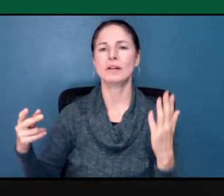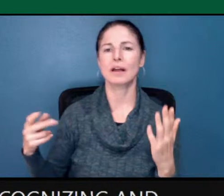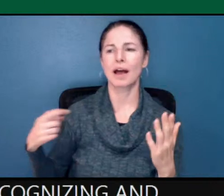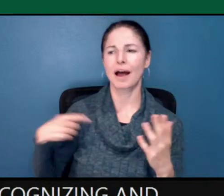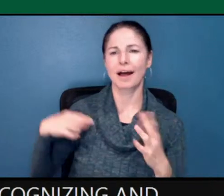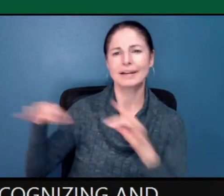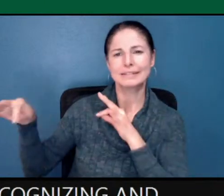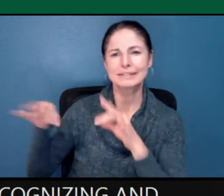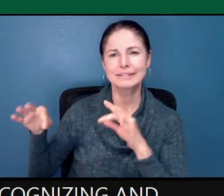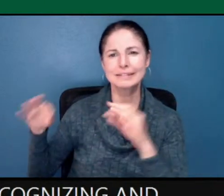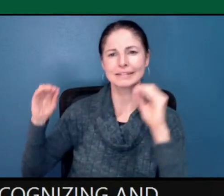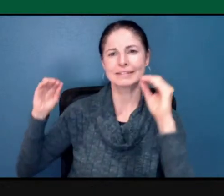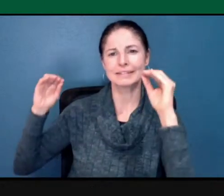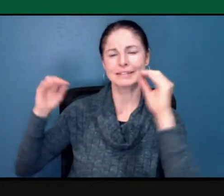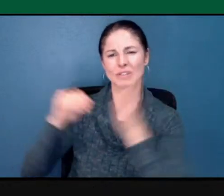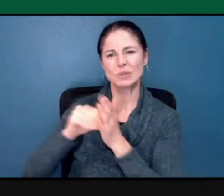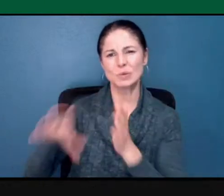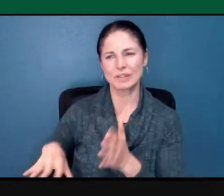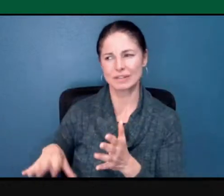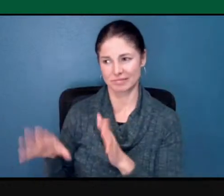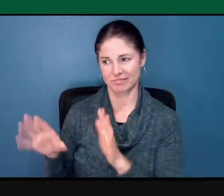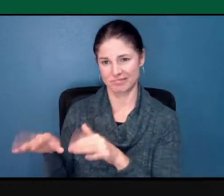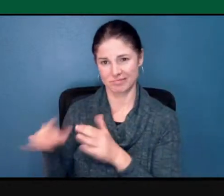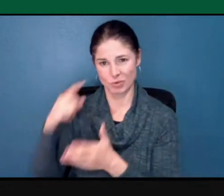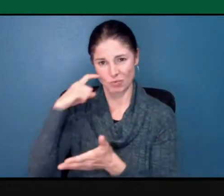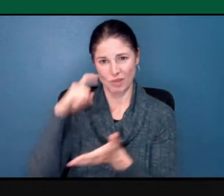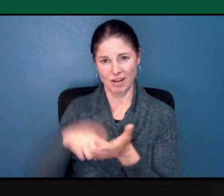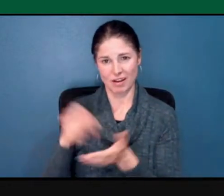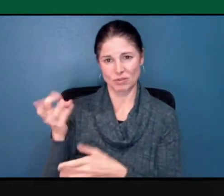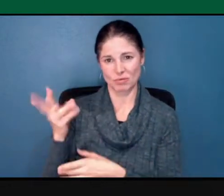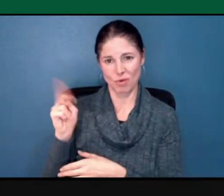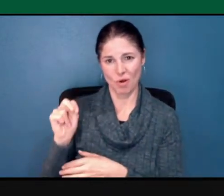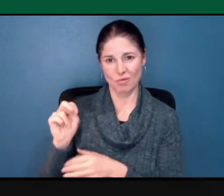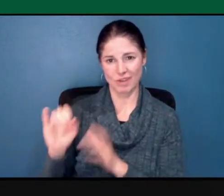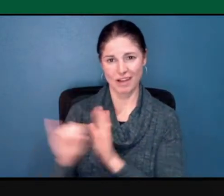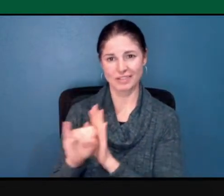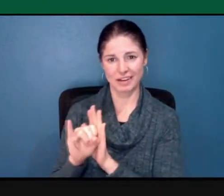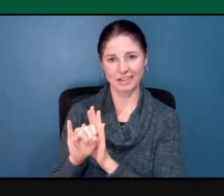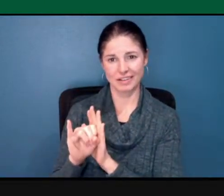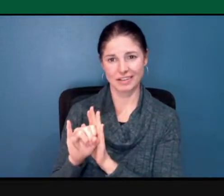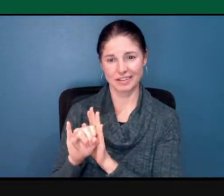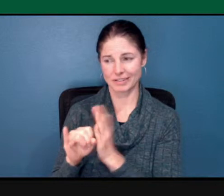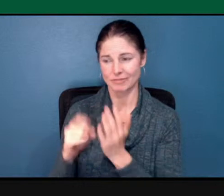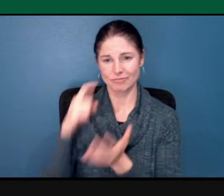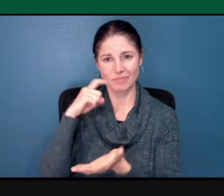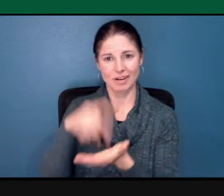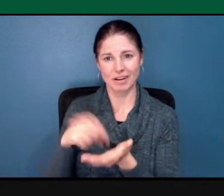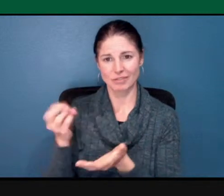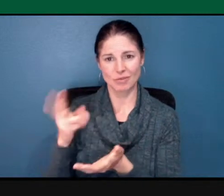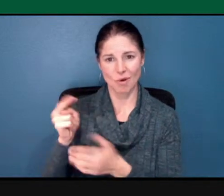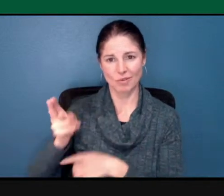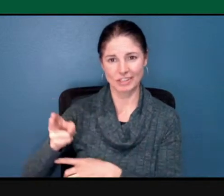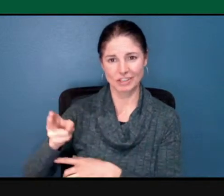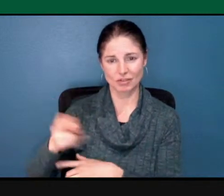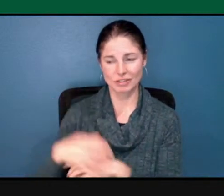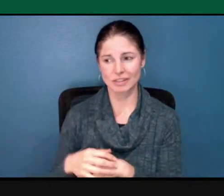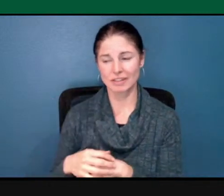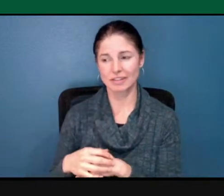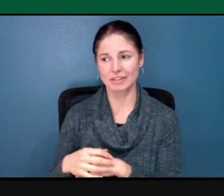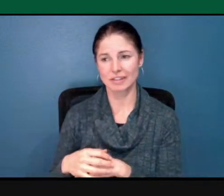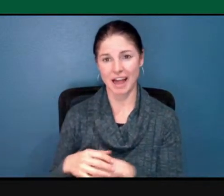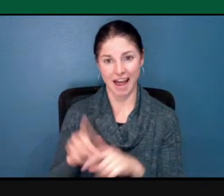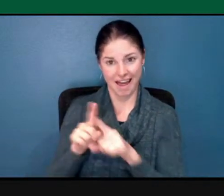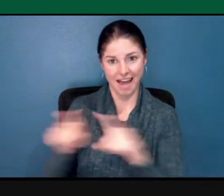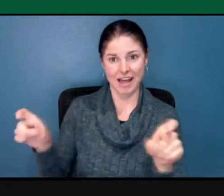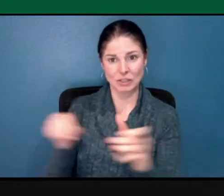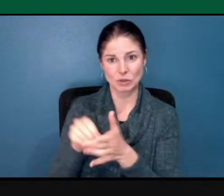Because it's part of their own identities, right? And I asked students, have you seen any reference to your identities or